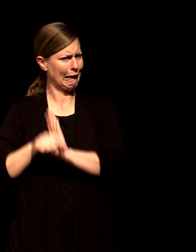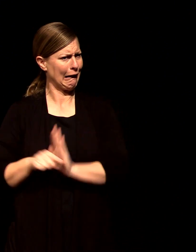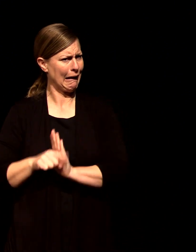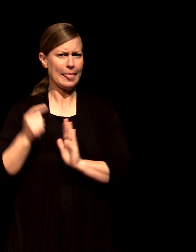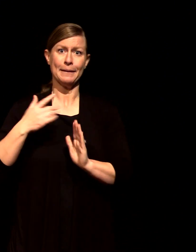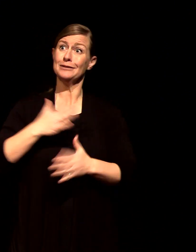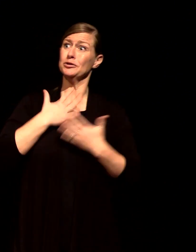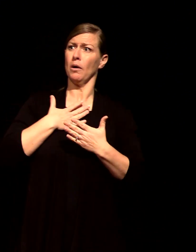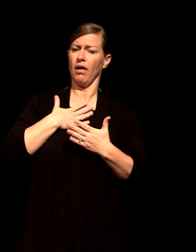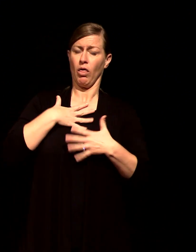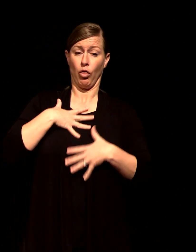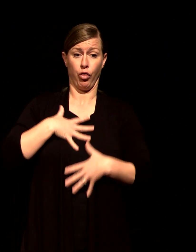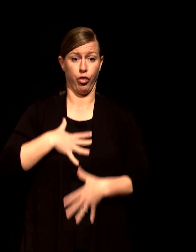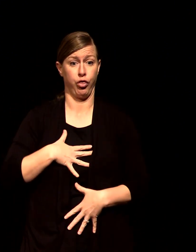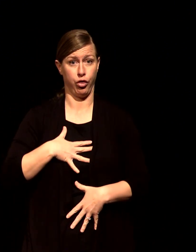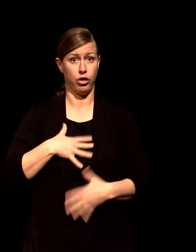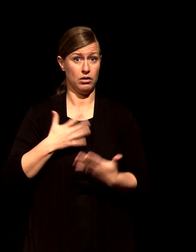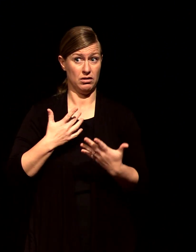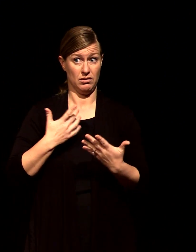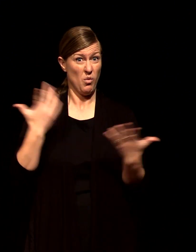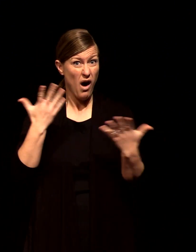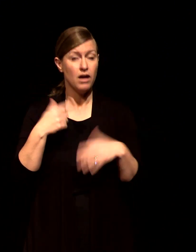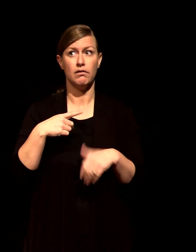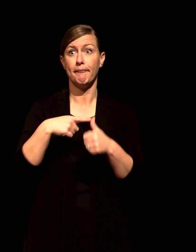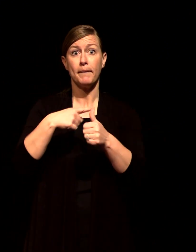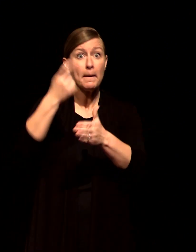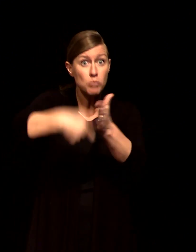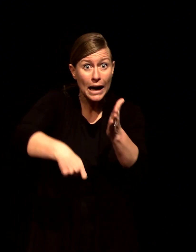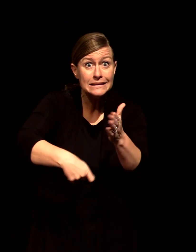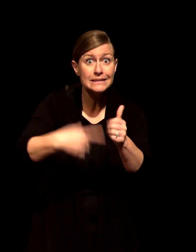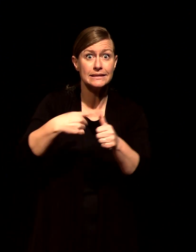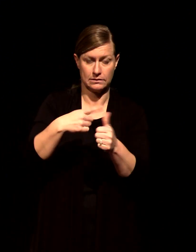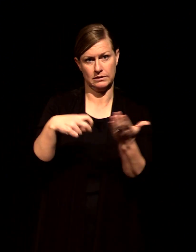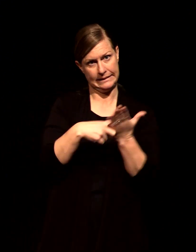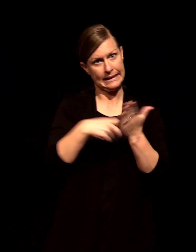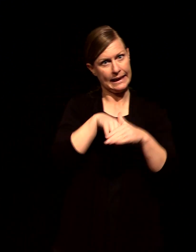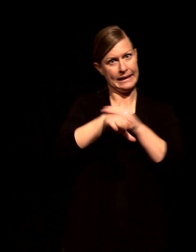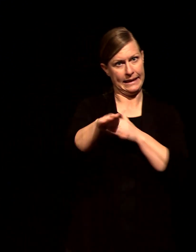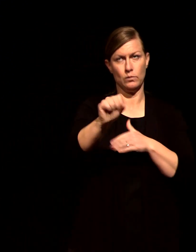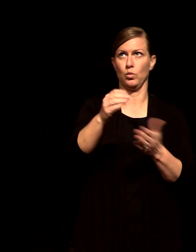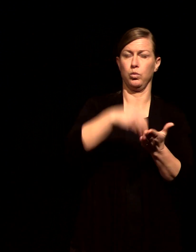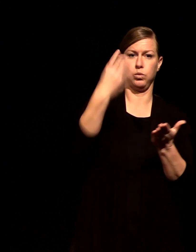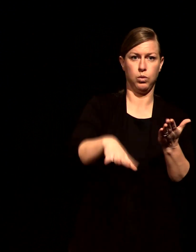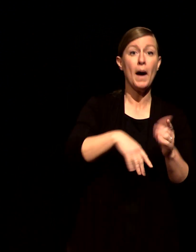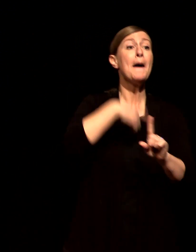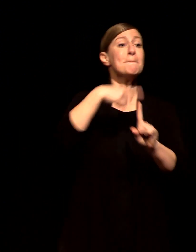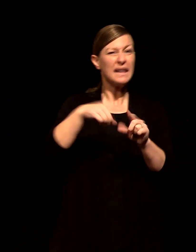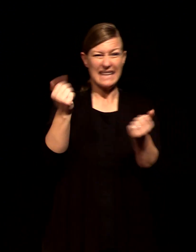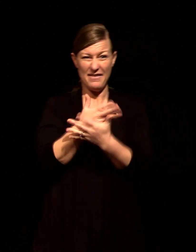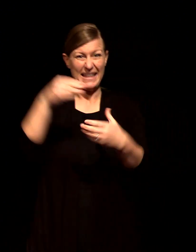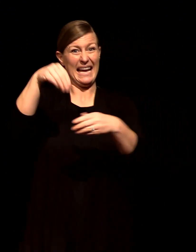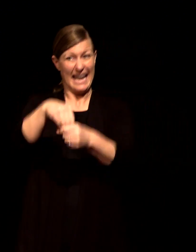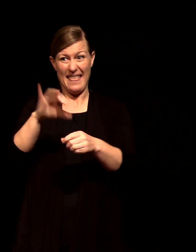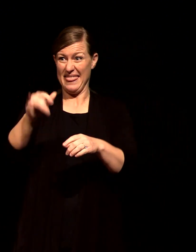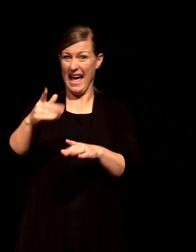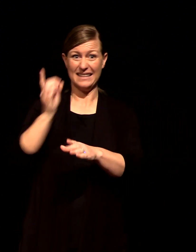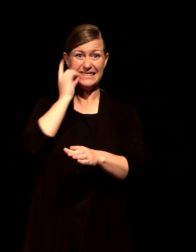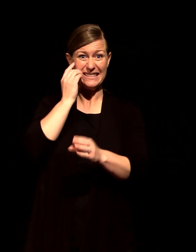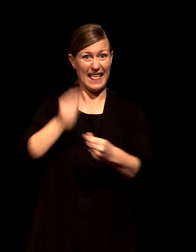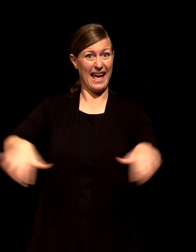the price and not just the price to get into the park the price for everything in the park when my kids want churros I